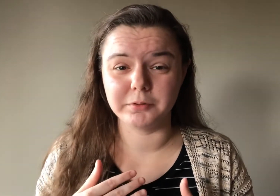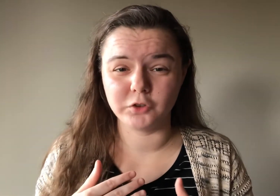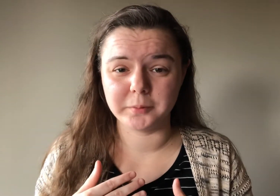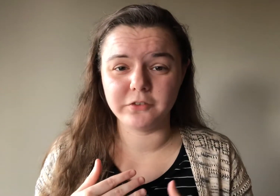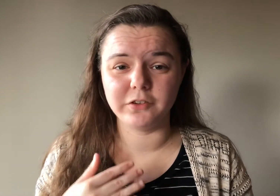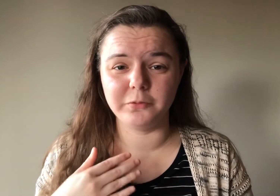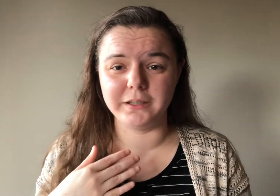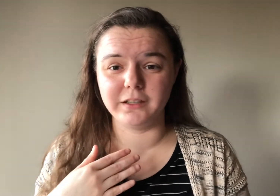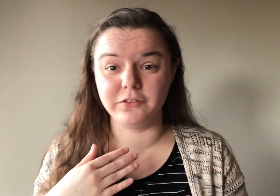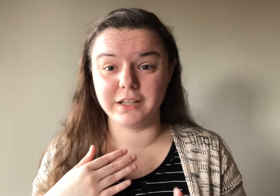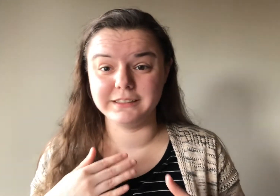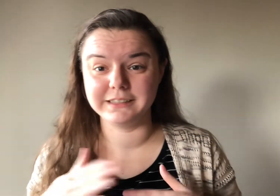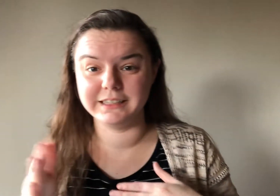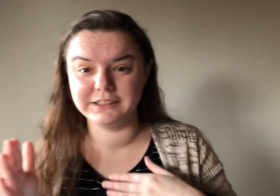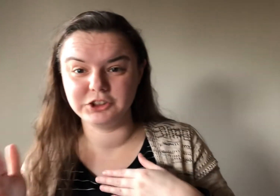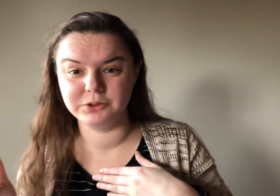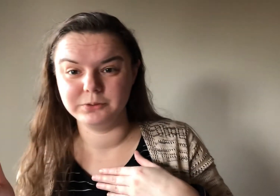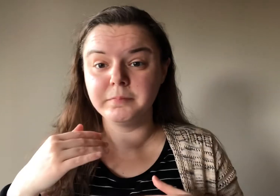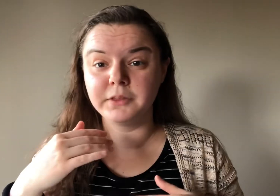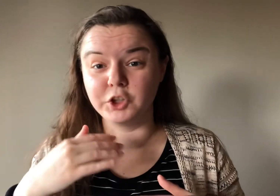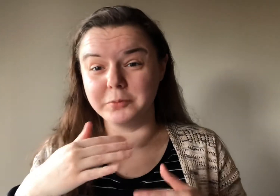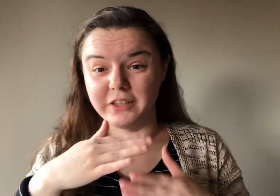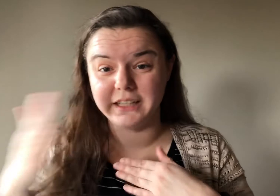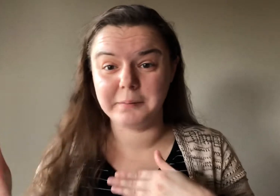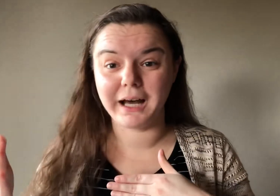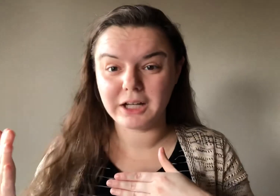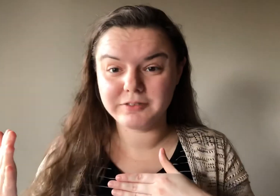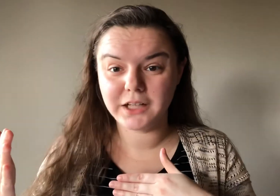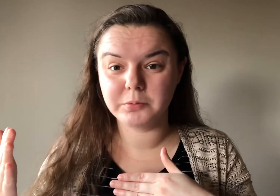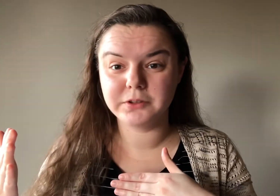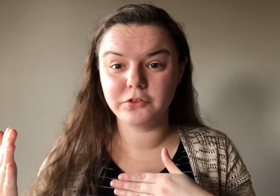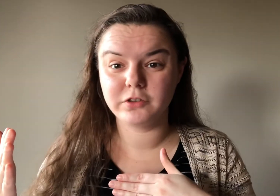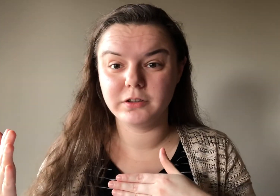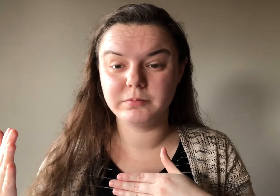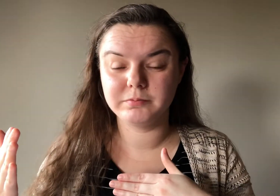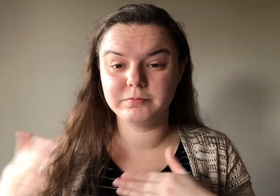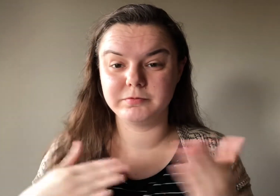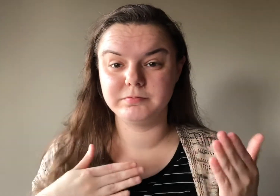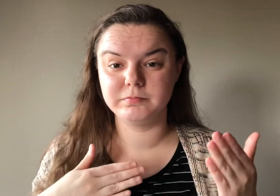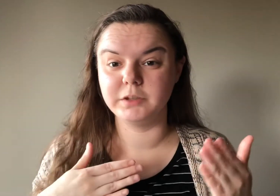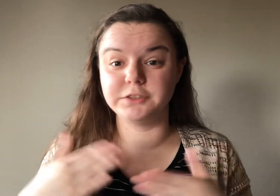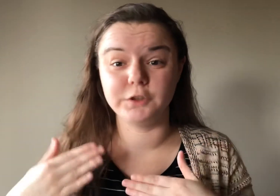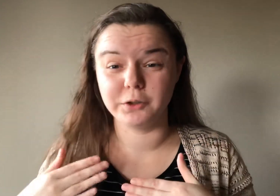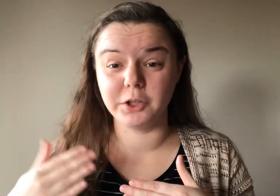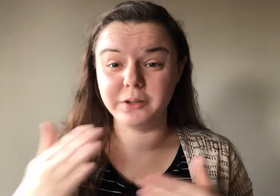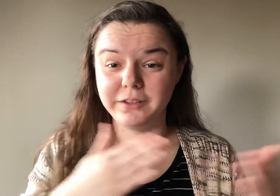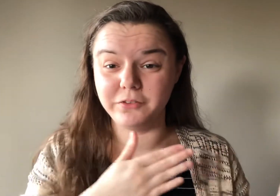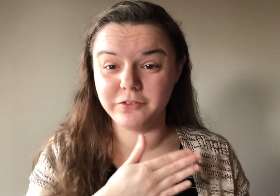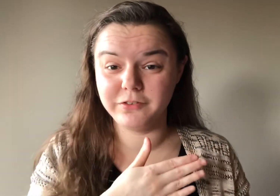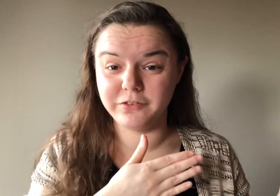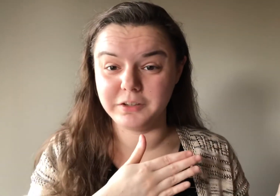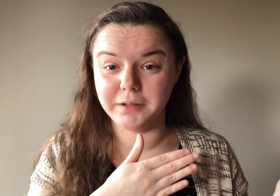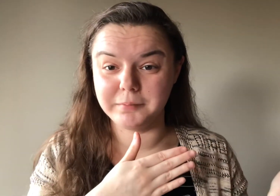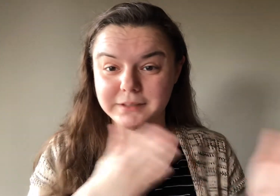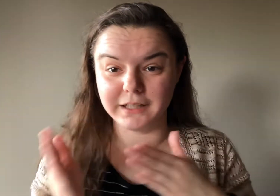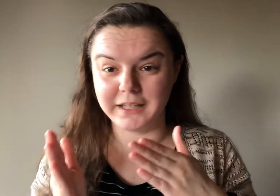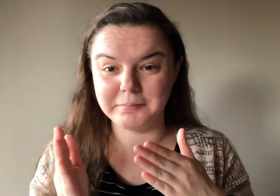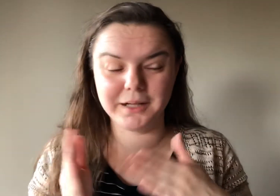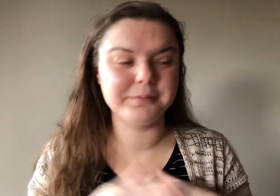performances because I did get into the groups that came out of Idol Producer, which, if you don't know, is CPOP, not K-pop.